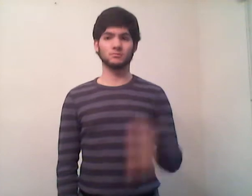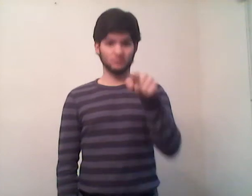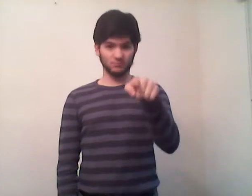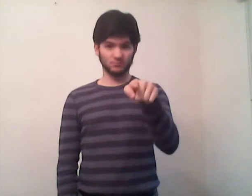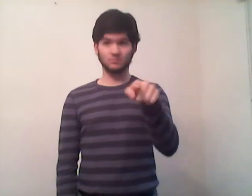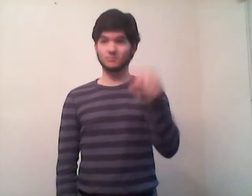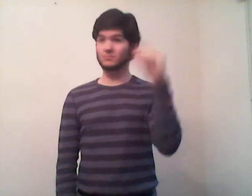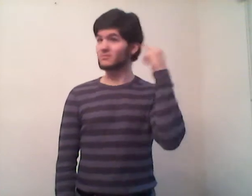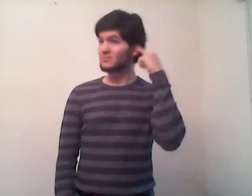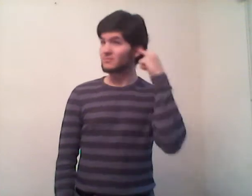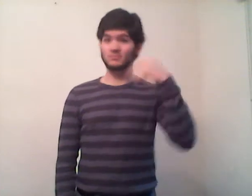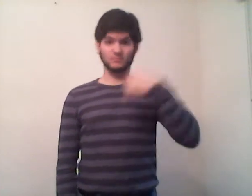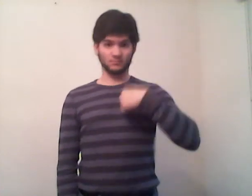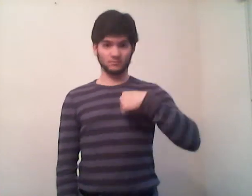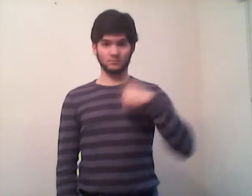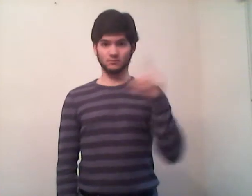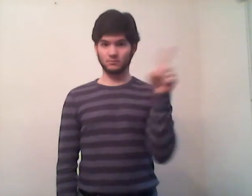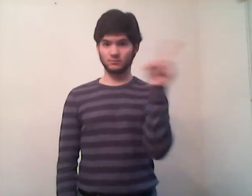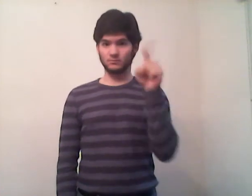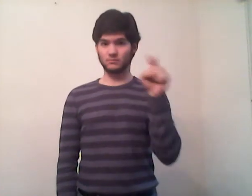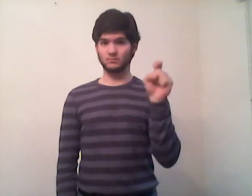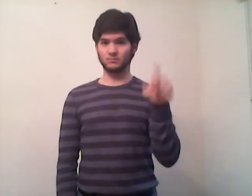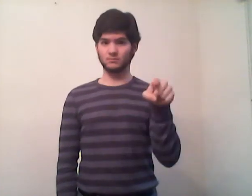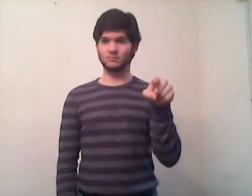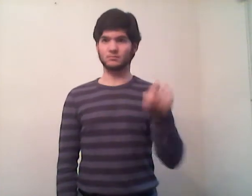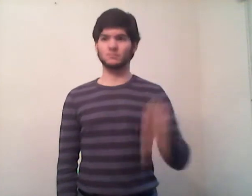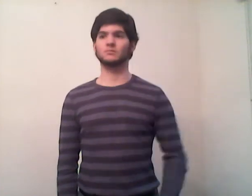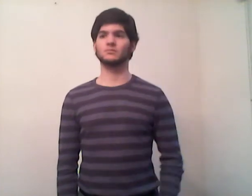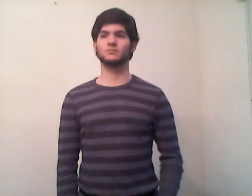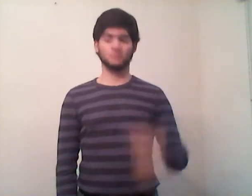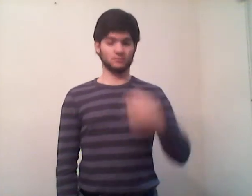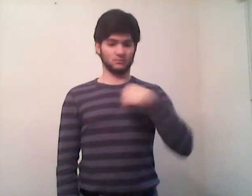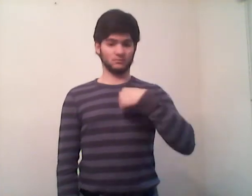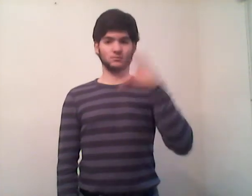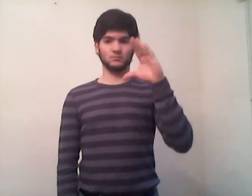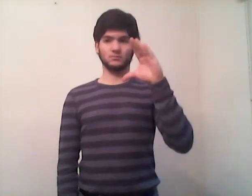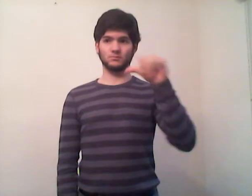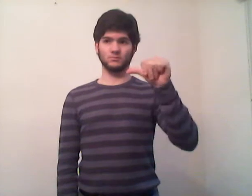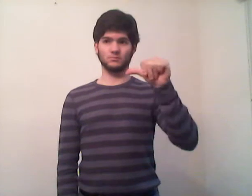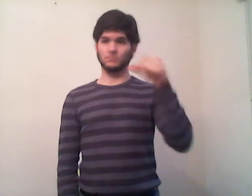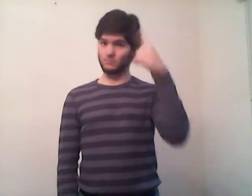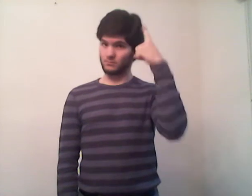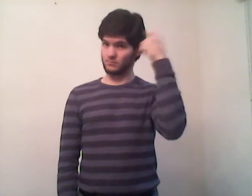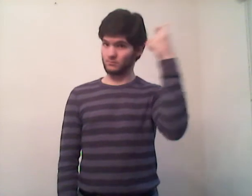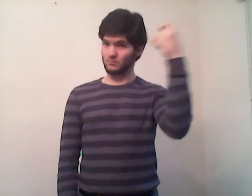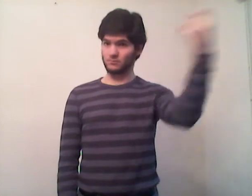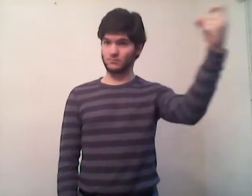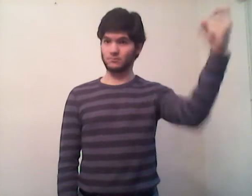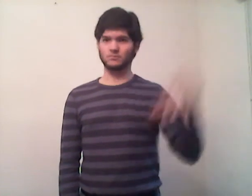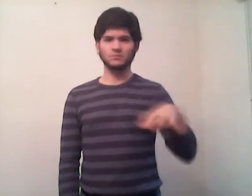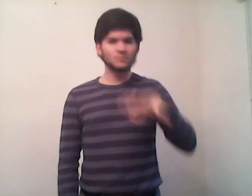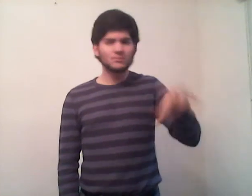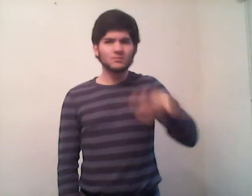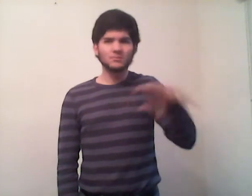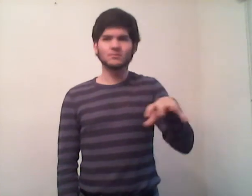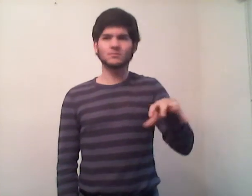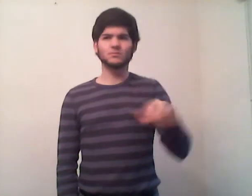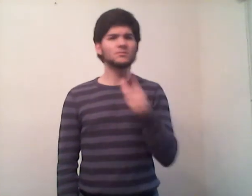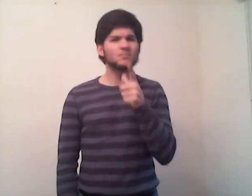can you hear me? I'm in California dreaming about who we